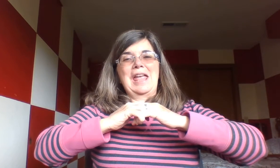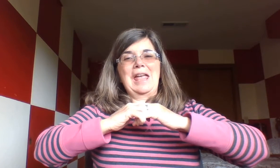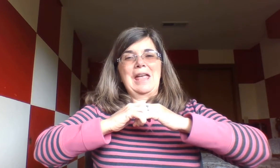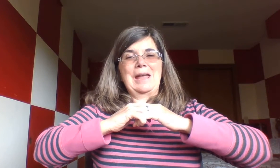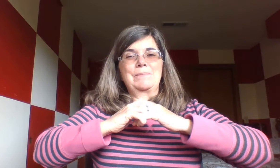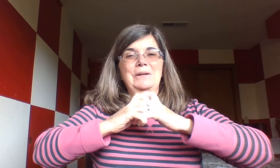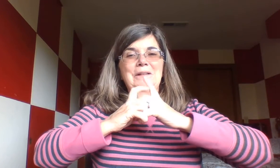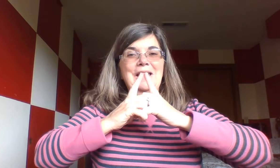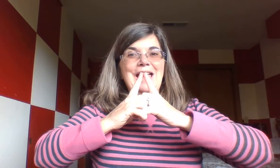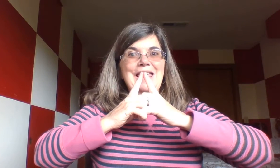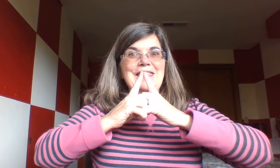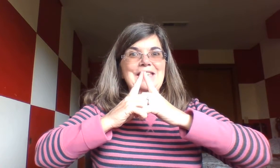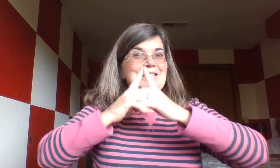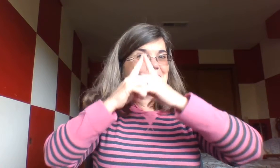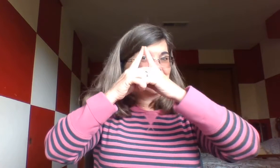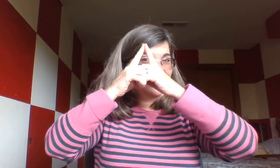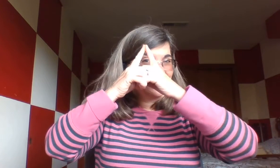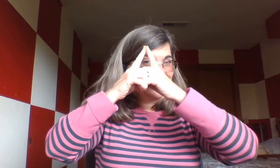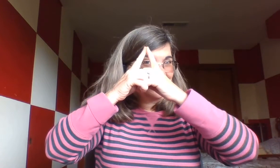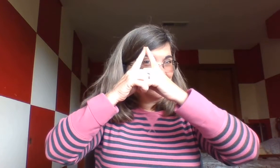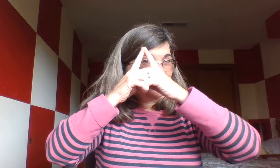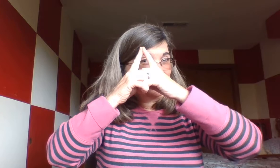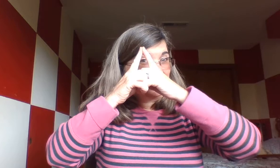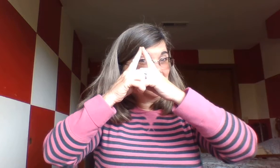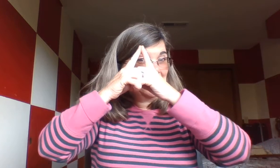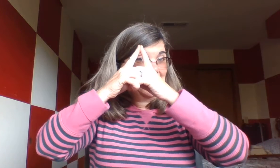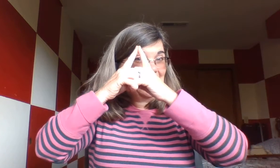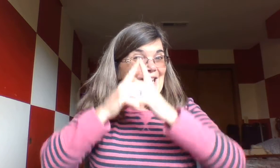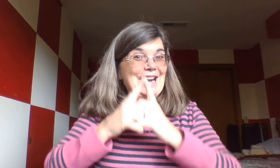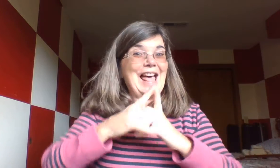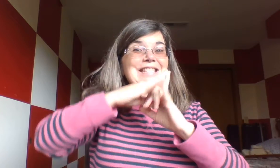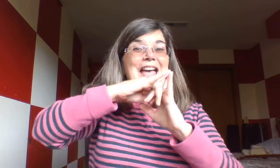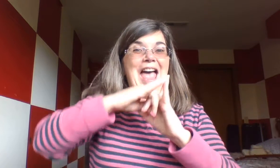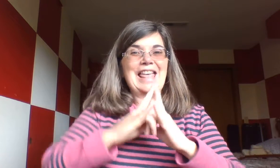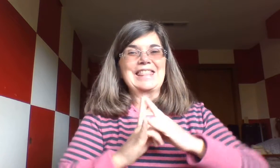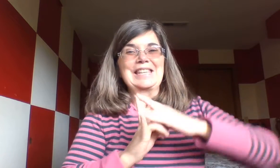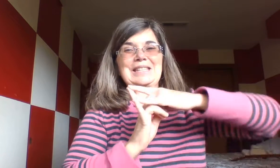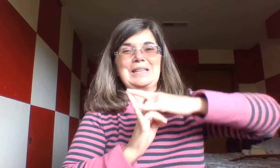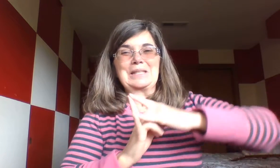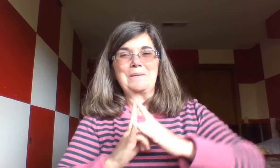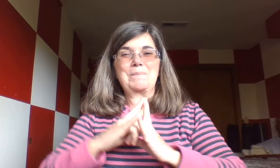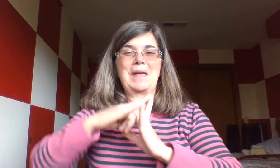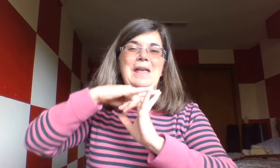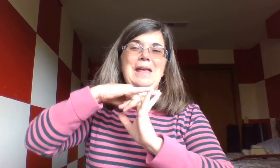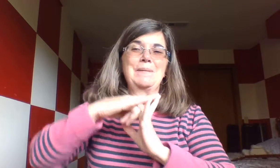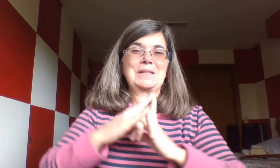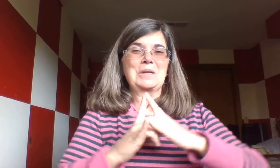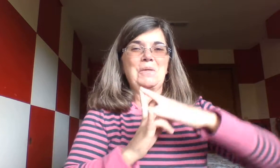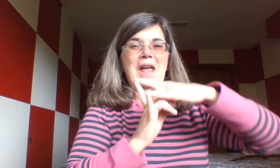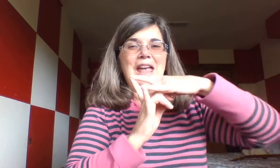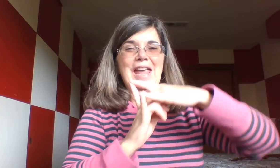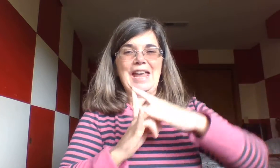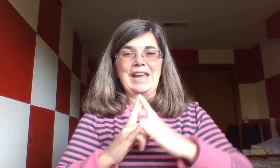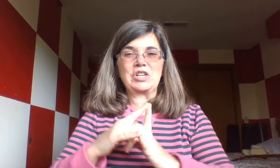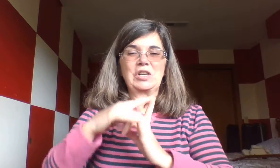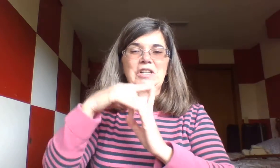Table. This is Sister's Looking Glass, and this is the Baby's Cradle.